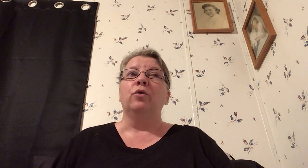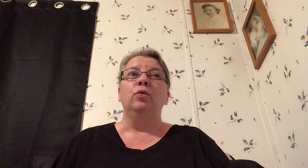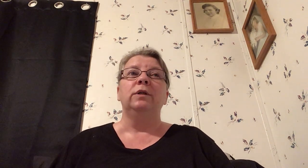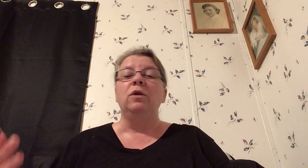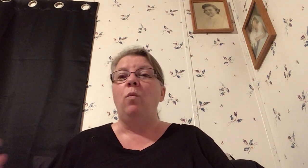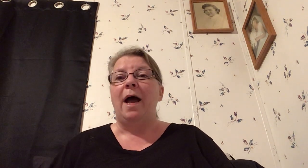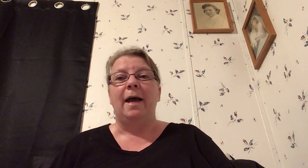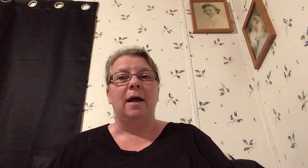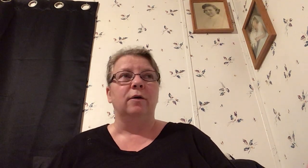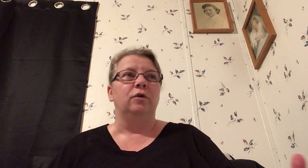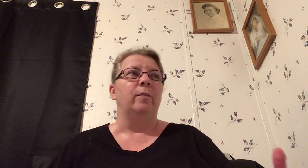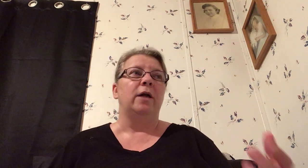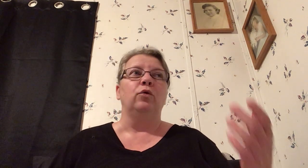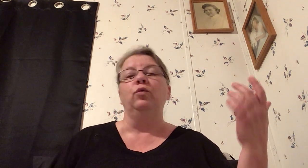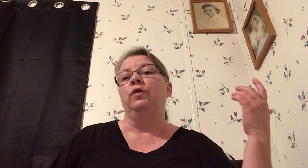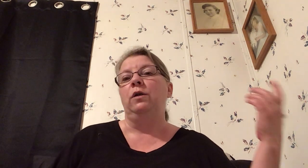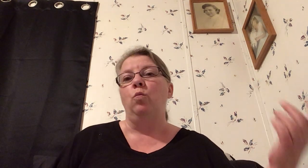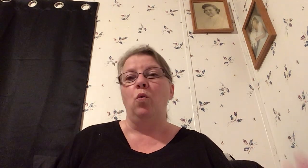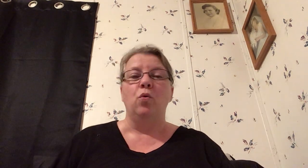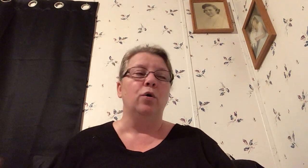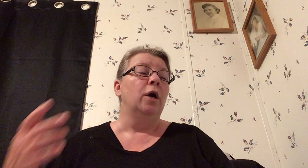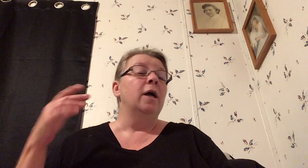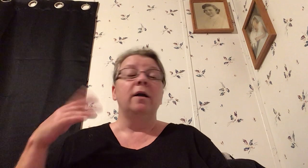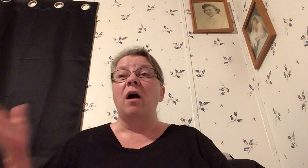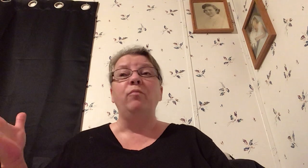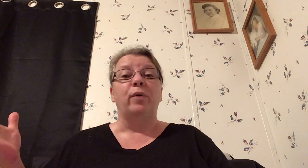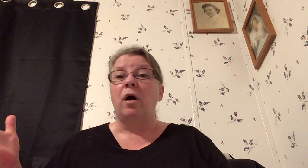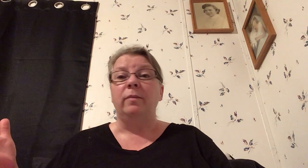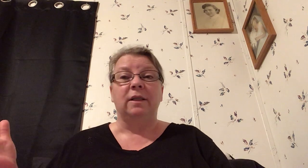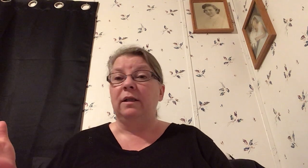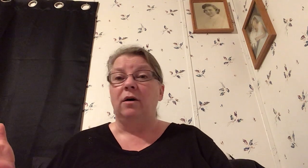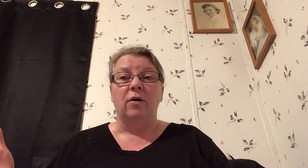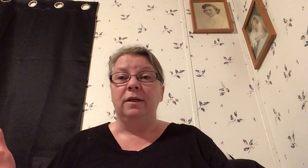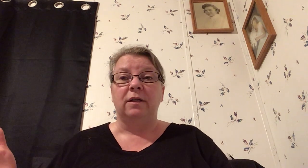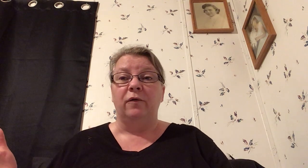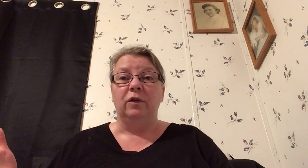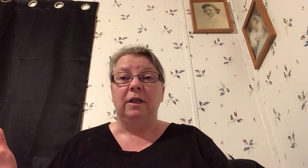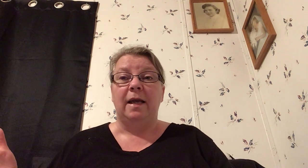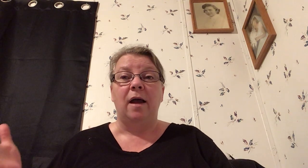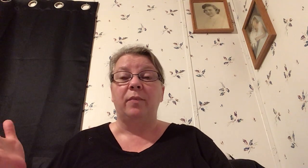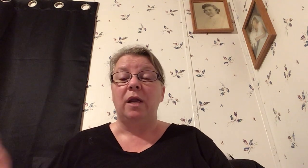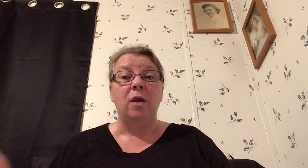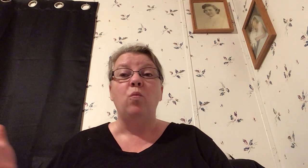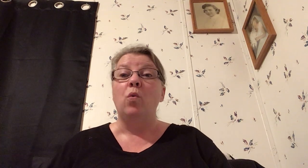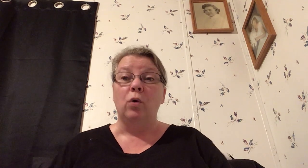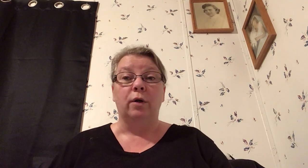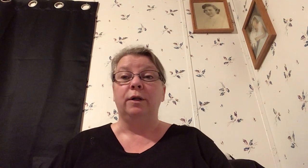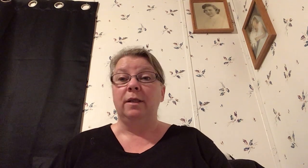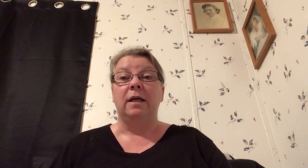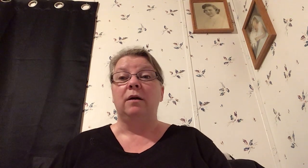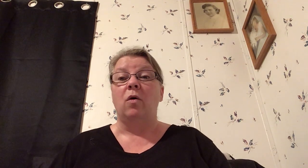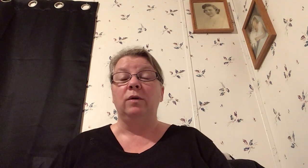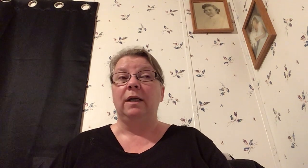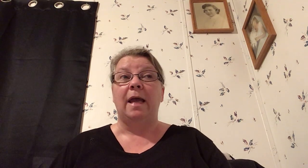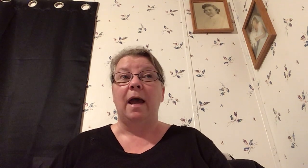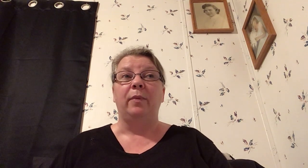who's in the white house no matter who's in war God promised that all this stuff was going to happen he warned that it all was going to happen